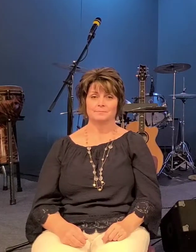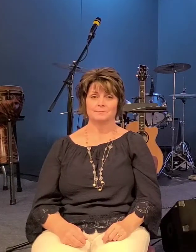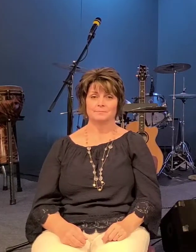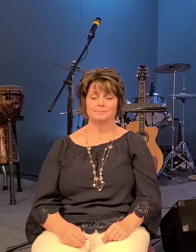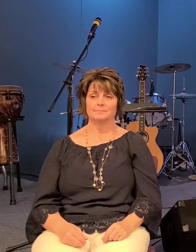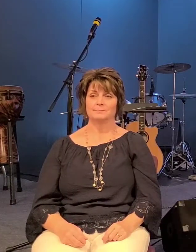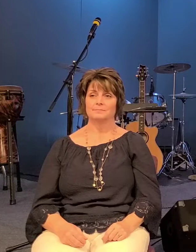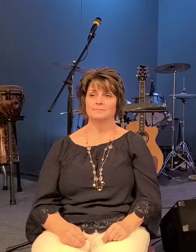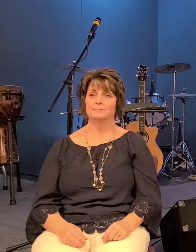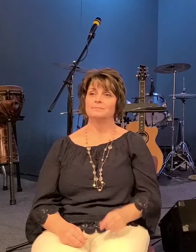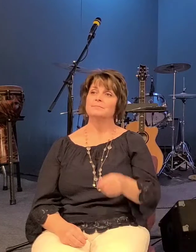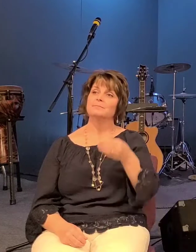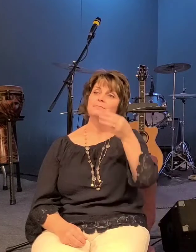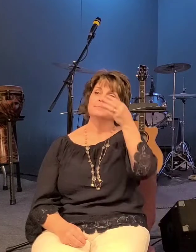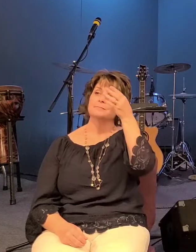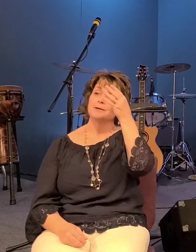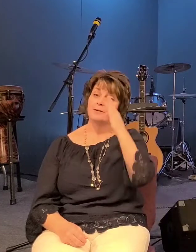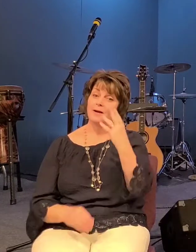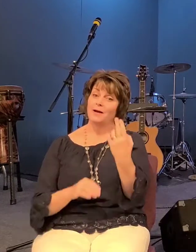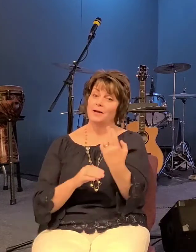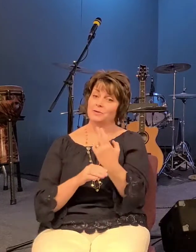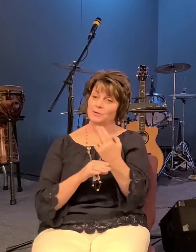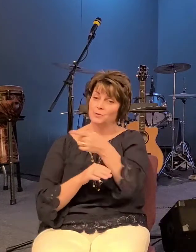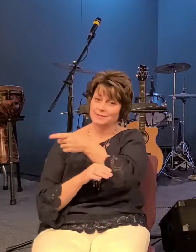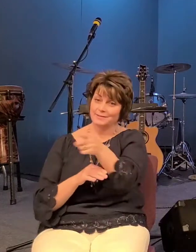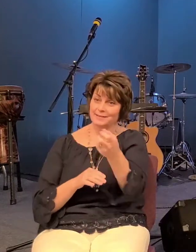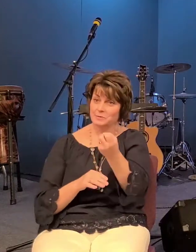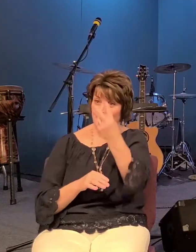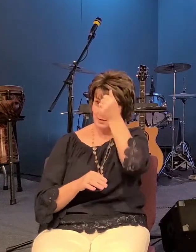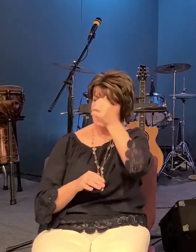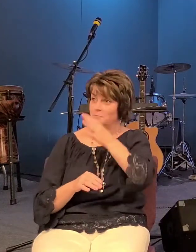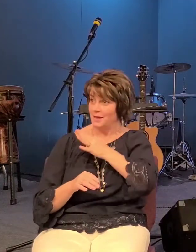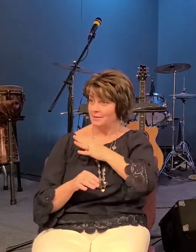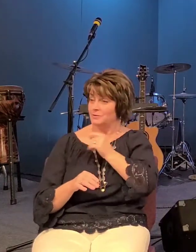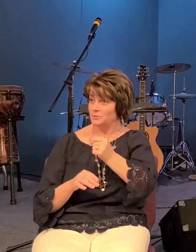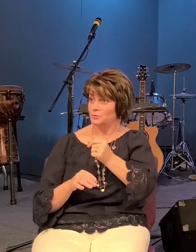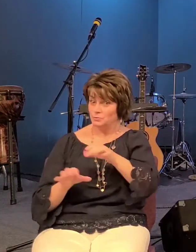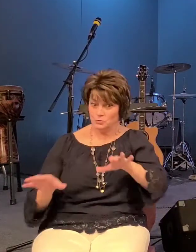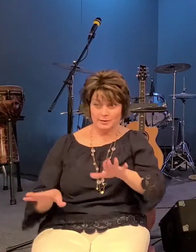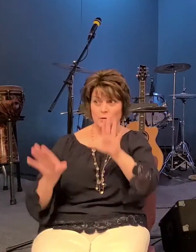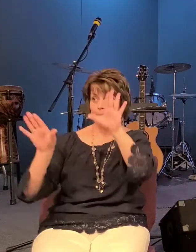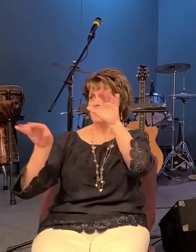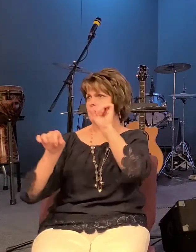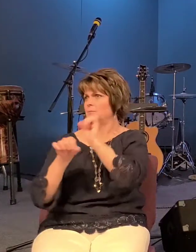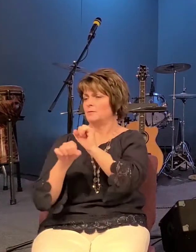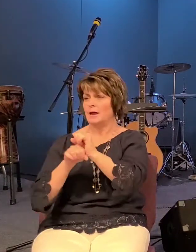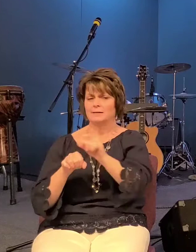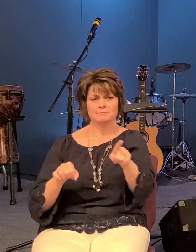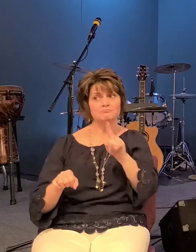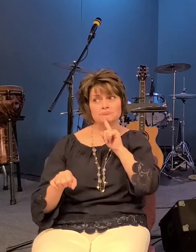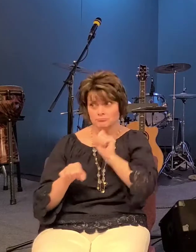god used them to perform these amazing miracles and healed the sick drove out demons